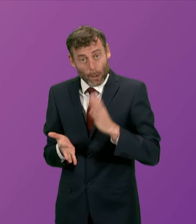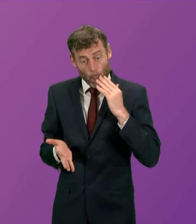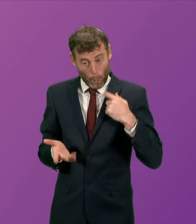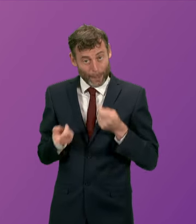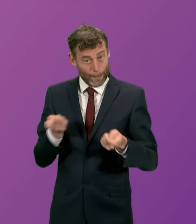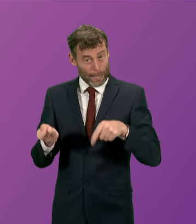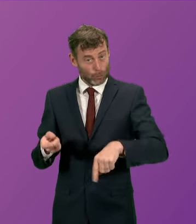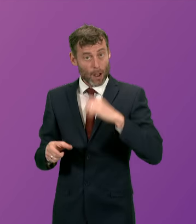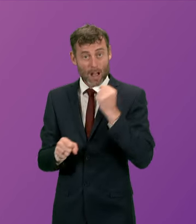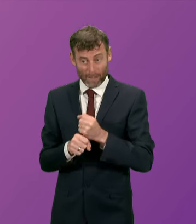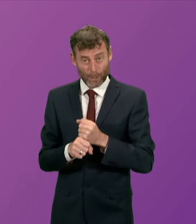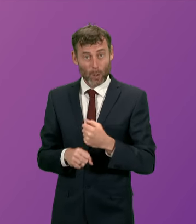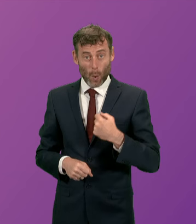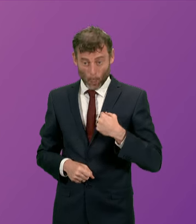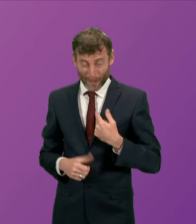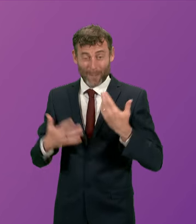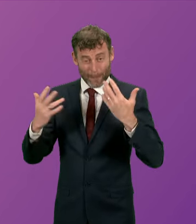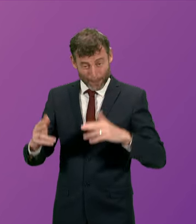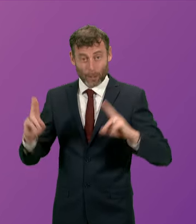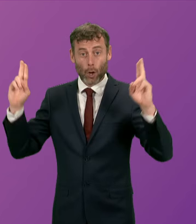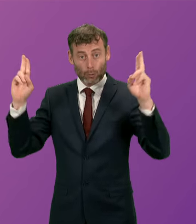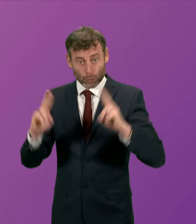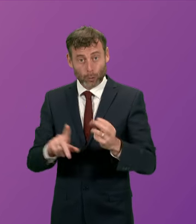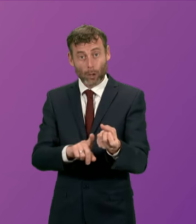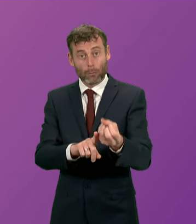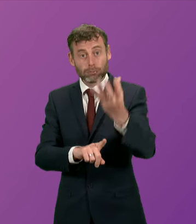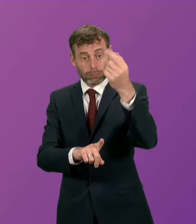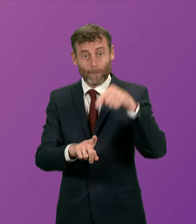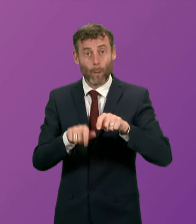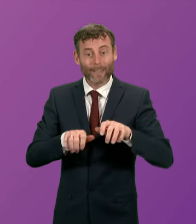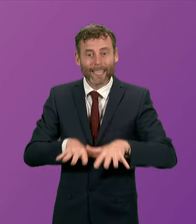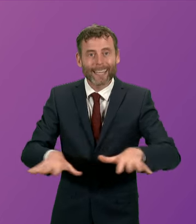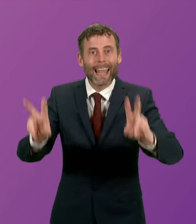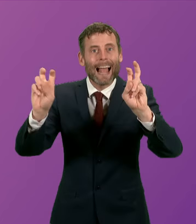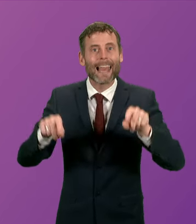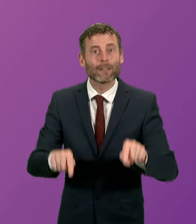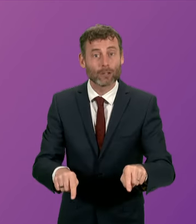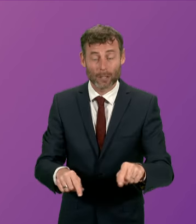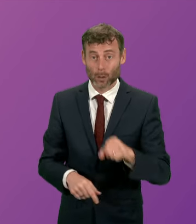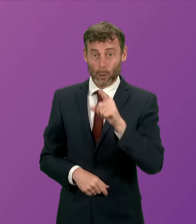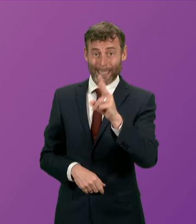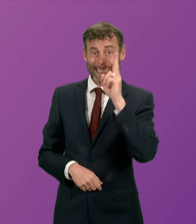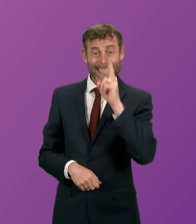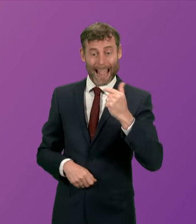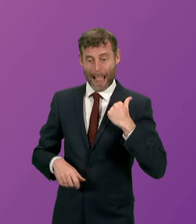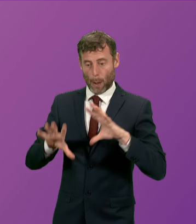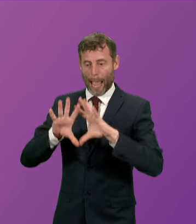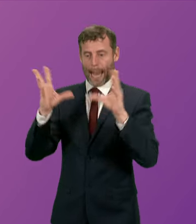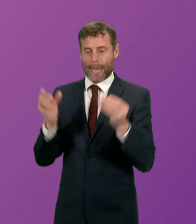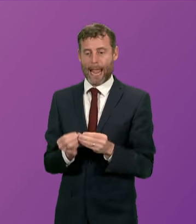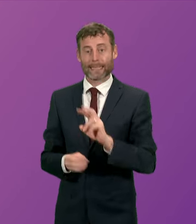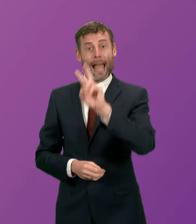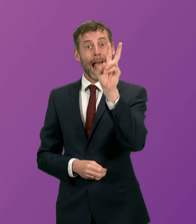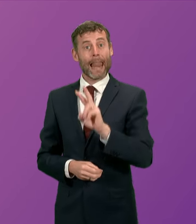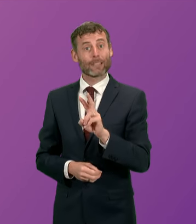substantially decarbonized electricity generation in Scotland whereby our net electricity generation has gone